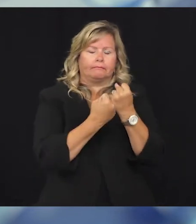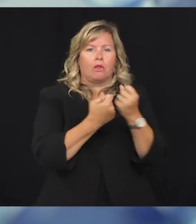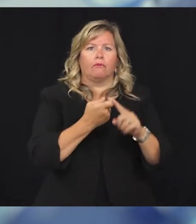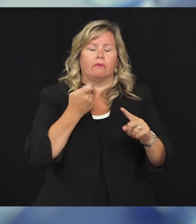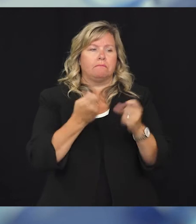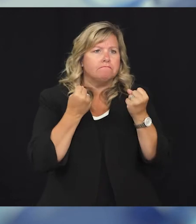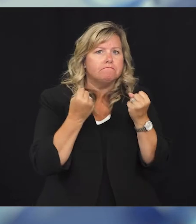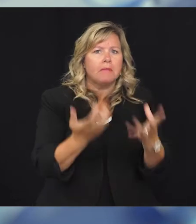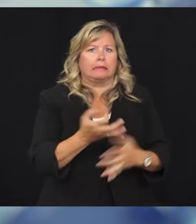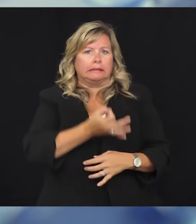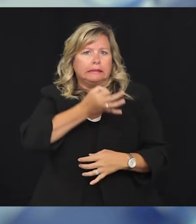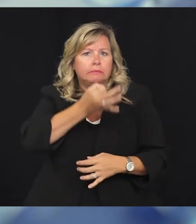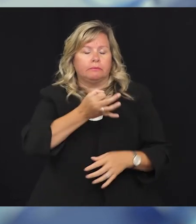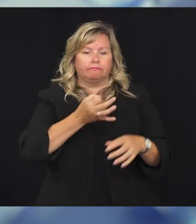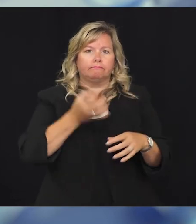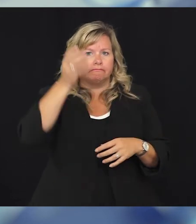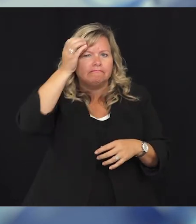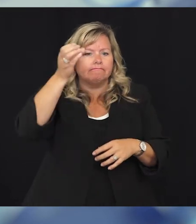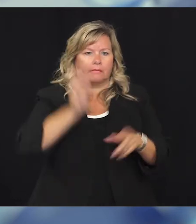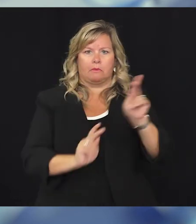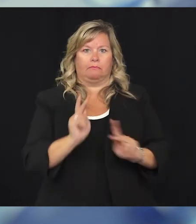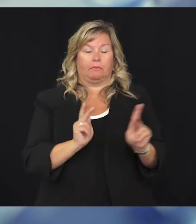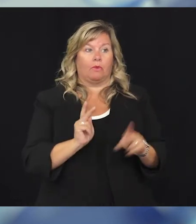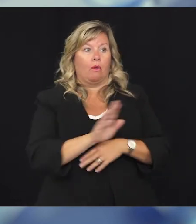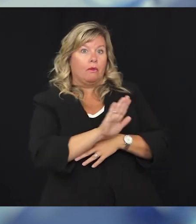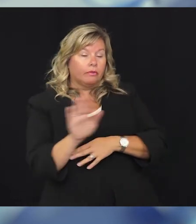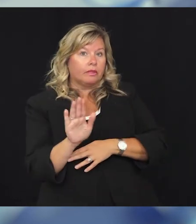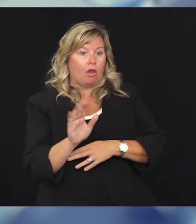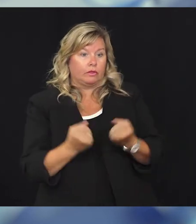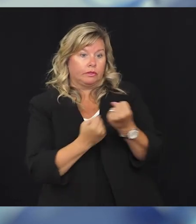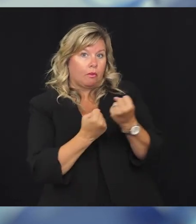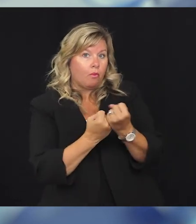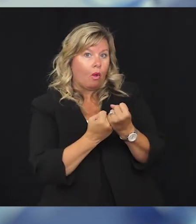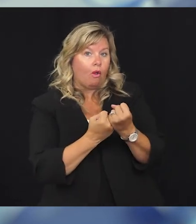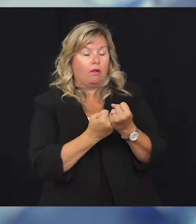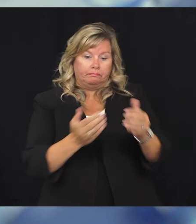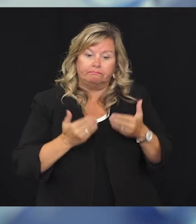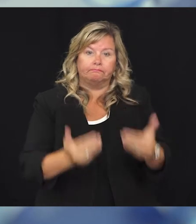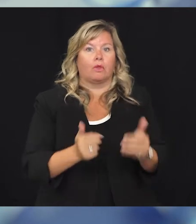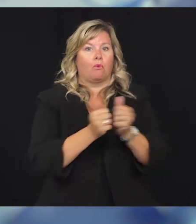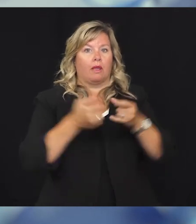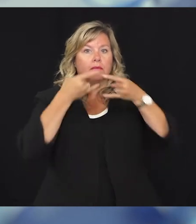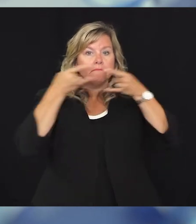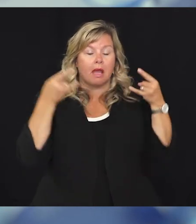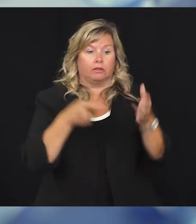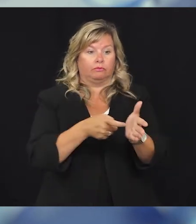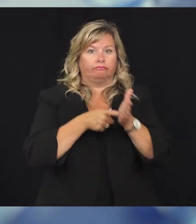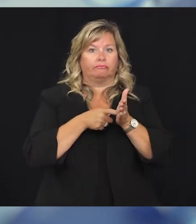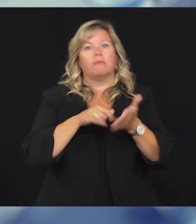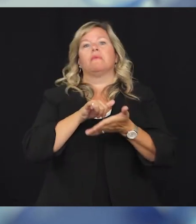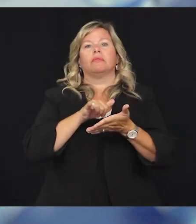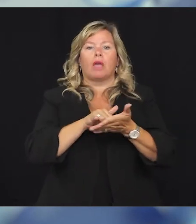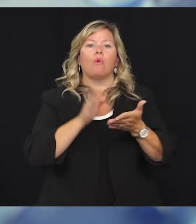experience, communicated to us their support and encouragement for masking in the school environment as an effective means to